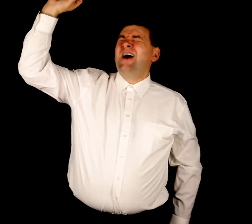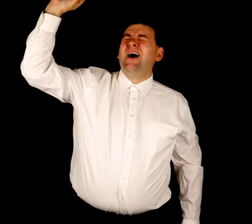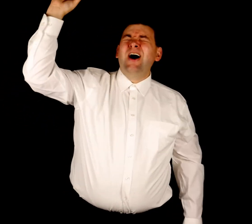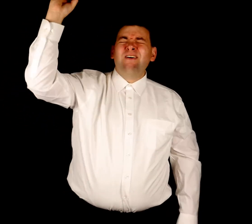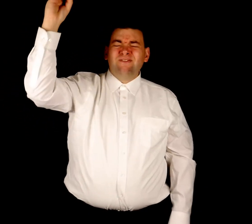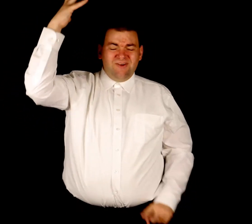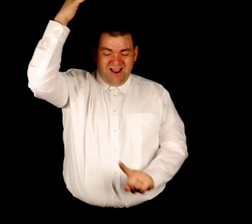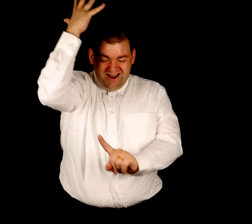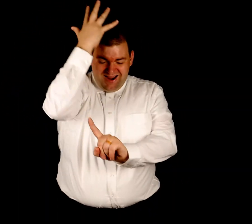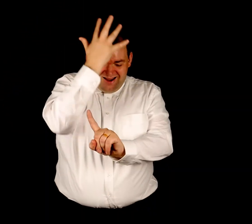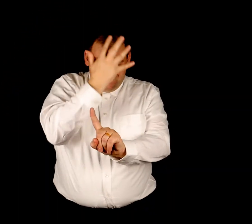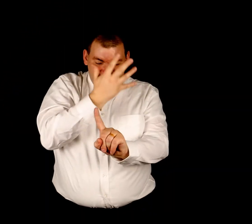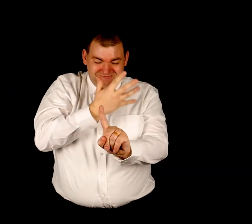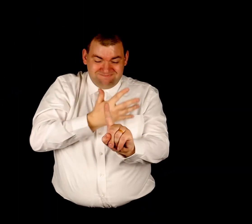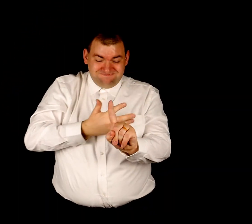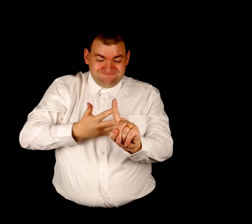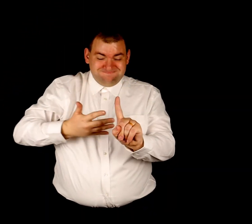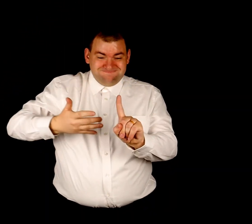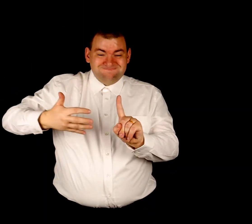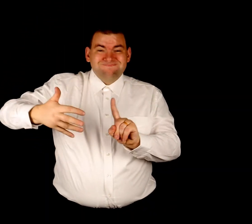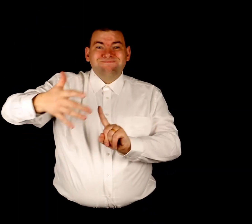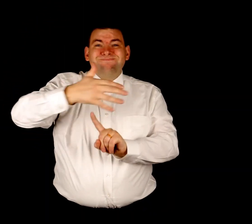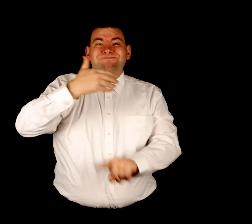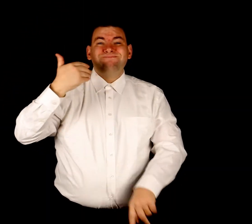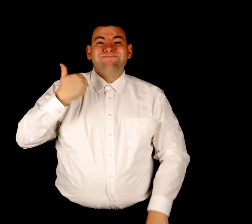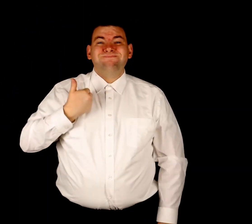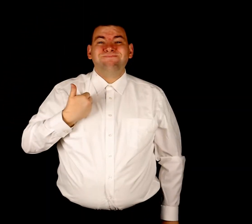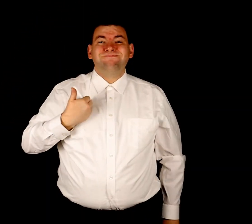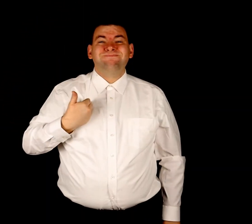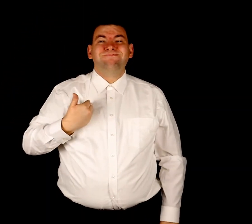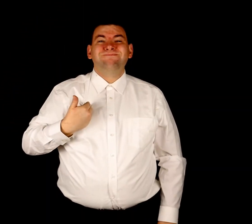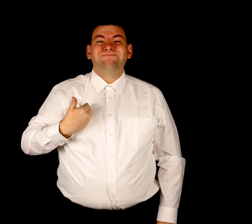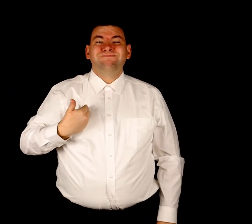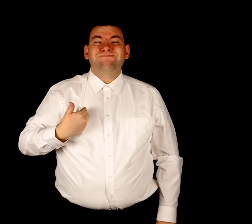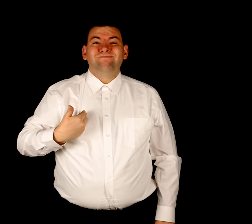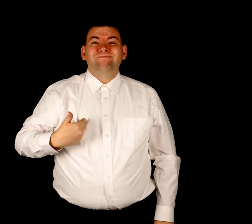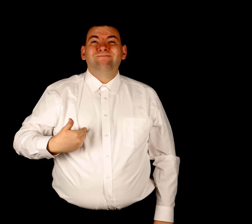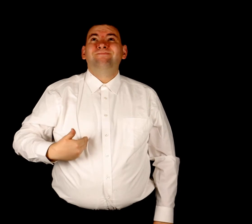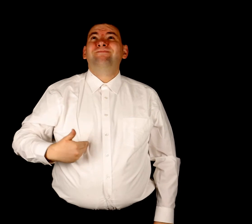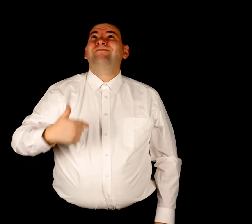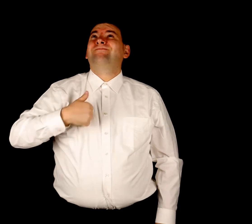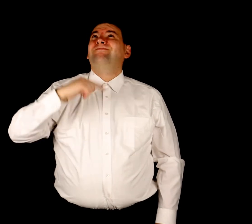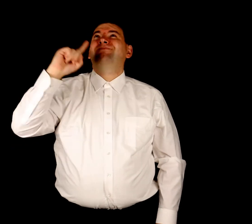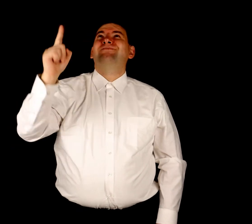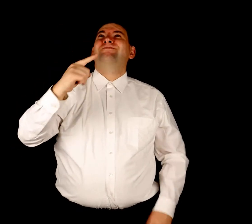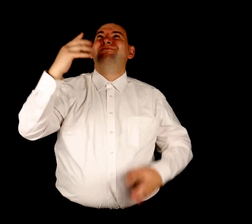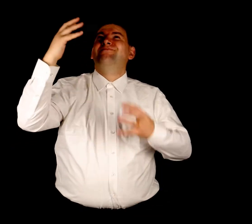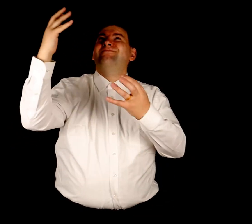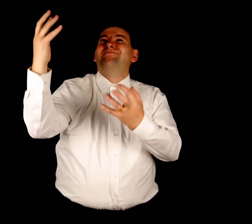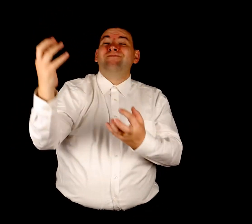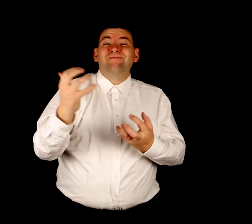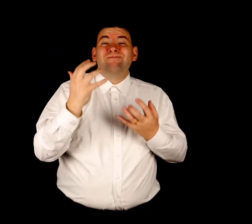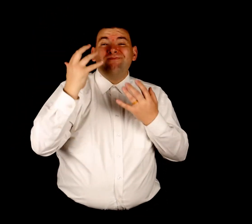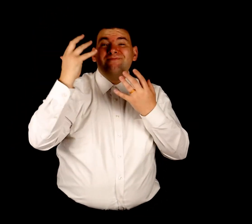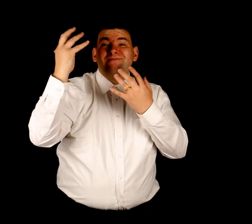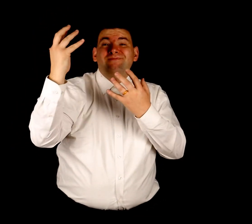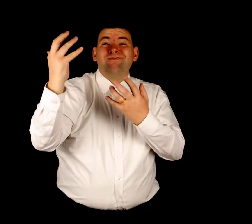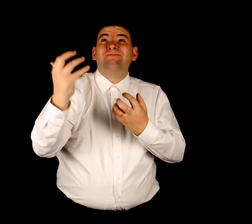of grace Surround me And I just wanted